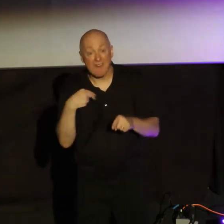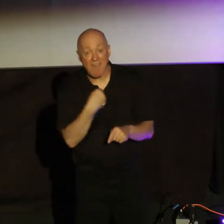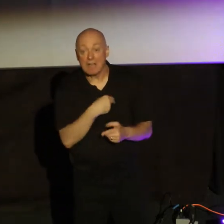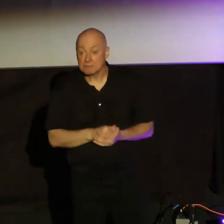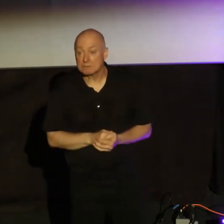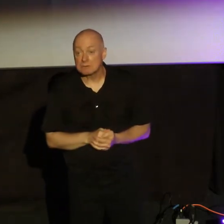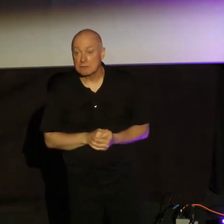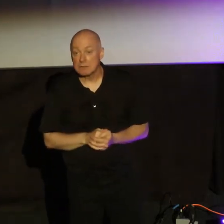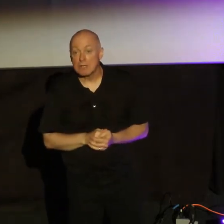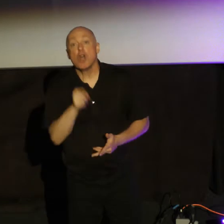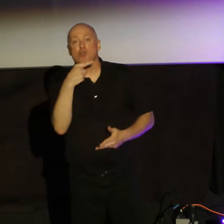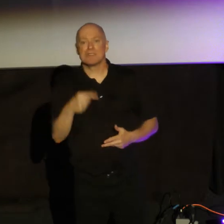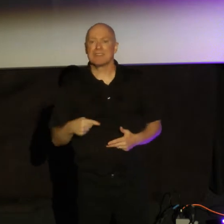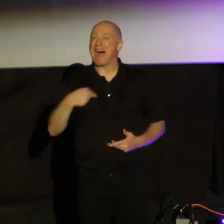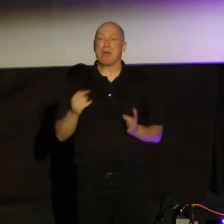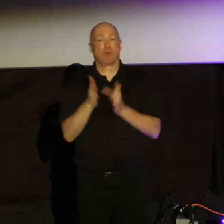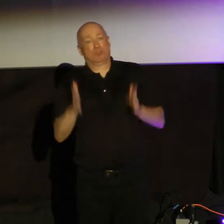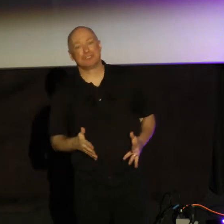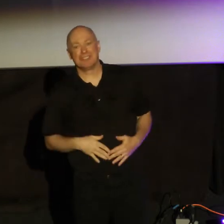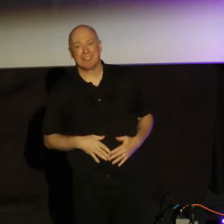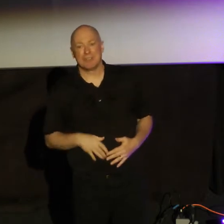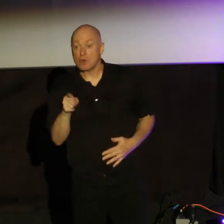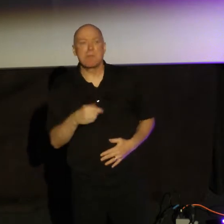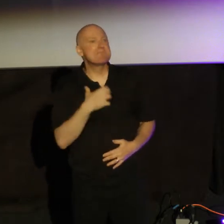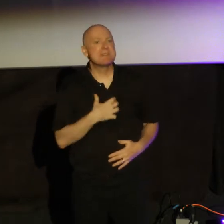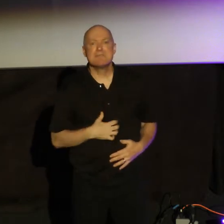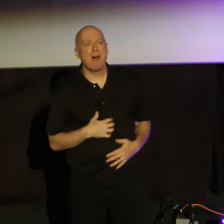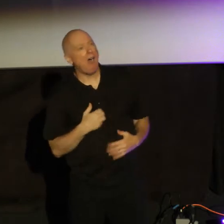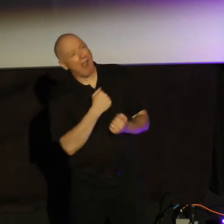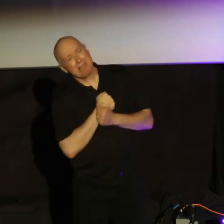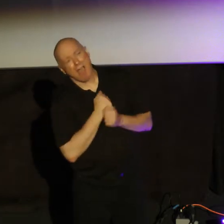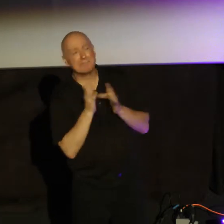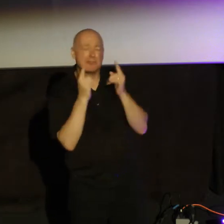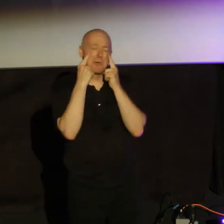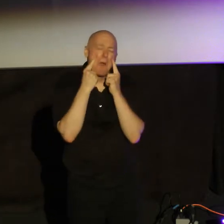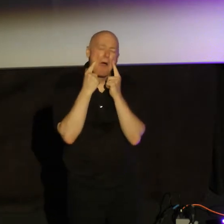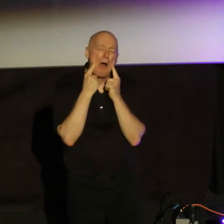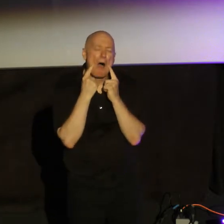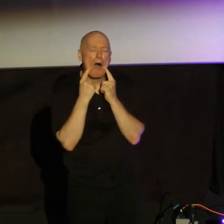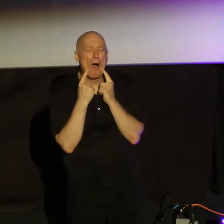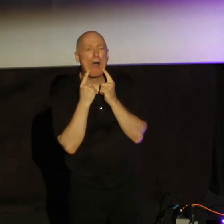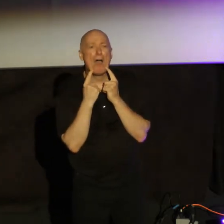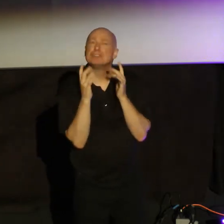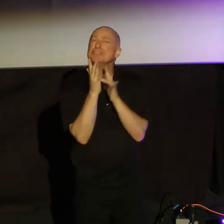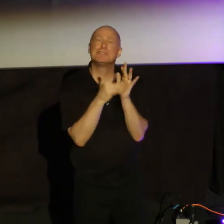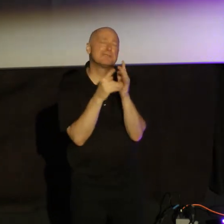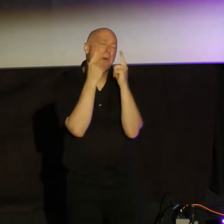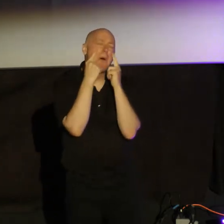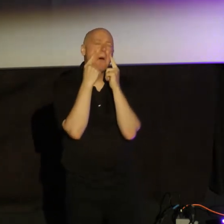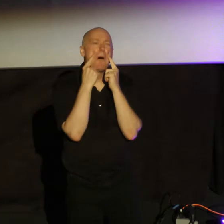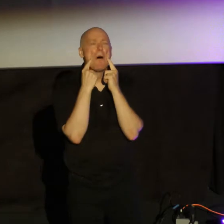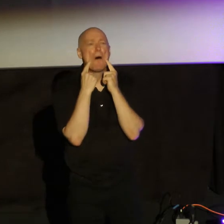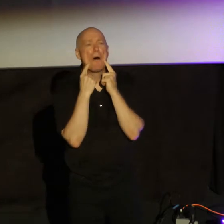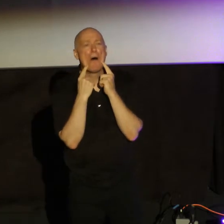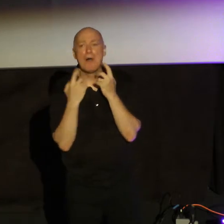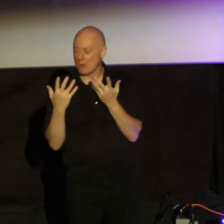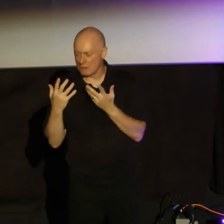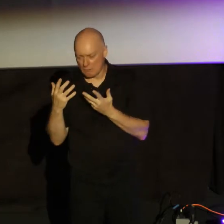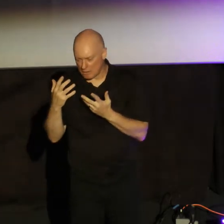you can profess Christ. You can be passionate and have tears stream down your face when you speak of Christ. You can have generations of churchgoers in your